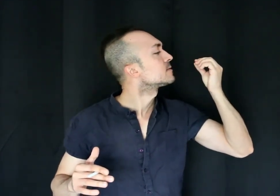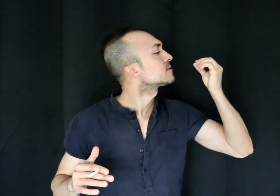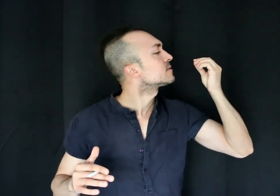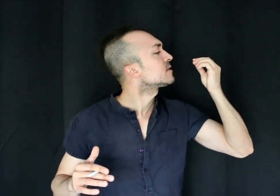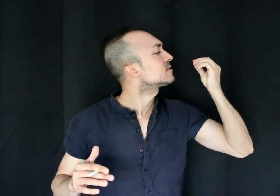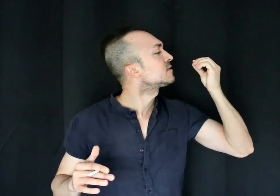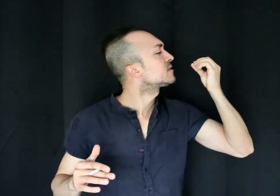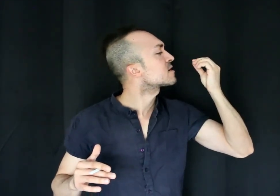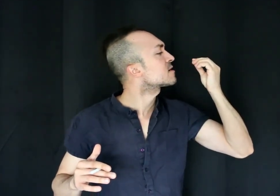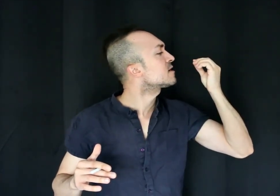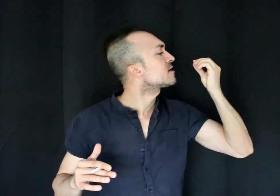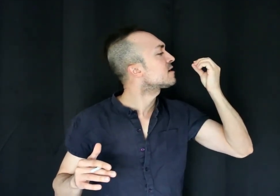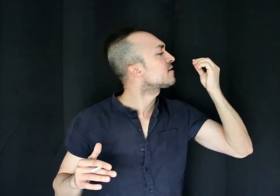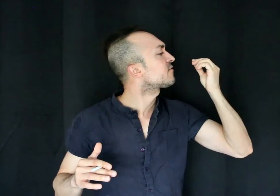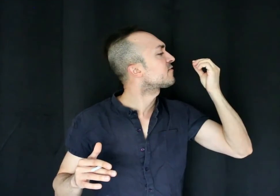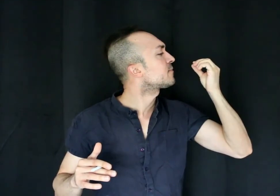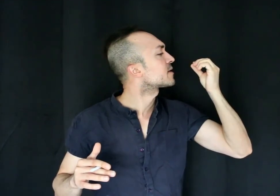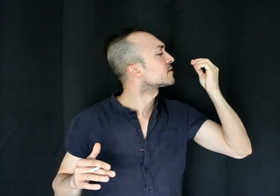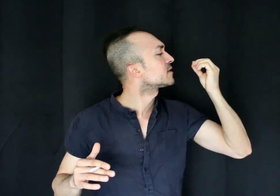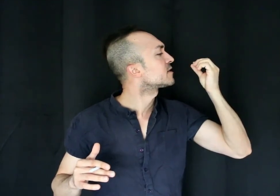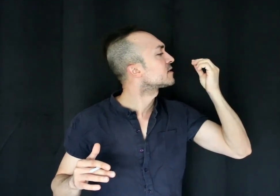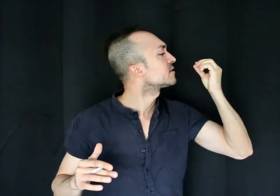Not dirty enough, apparently. rdu Yourles up. Totally. Don't Happy That's That's